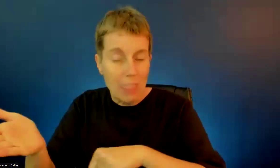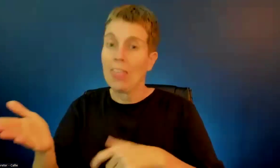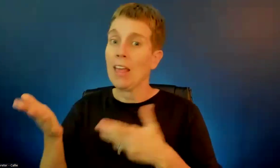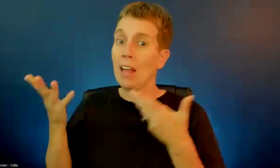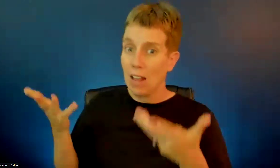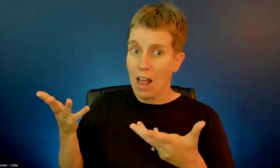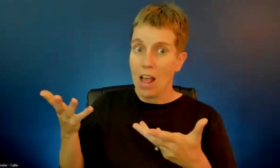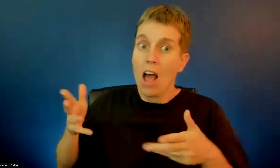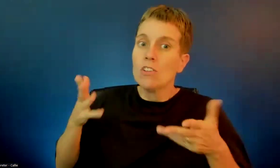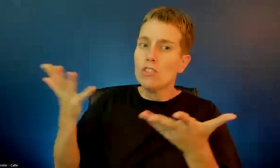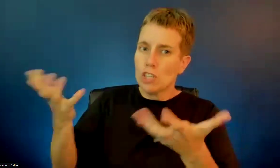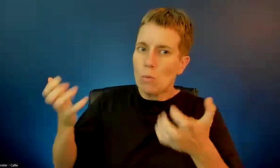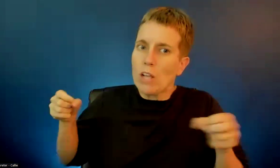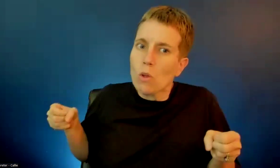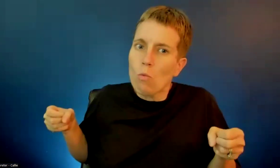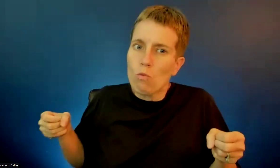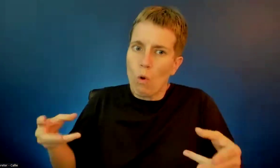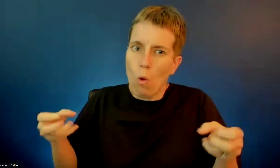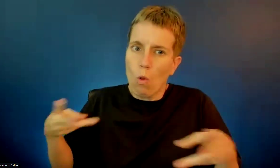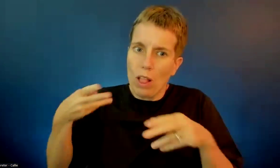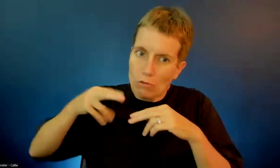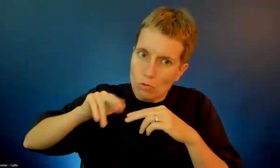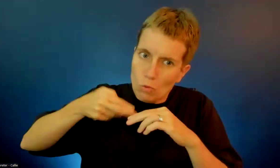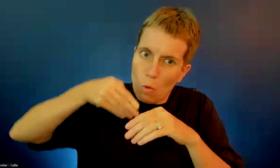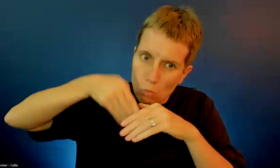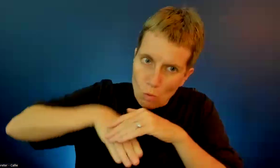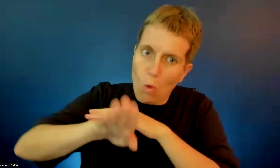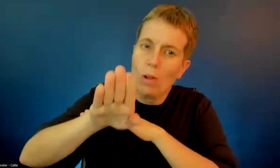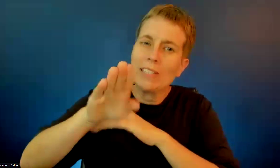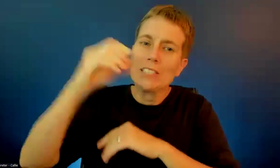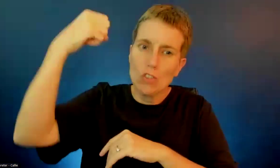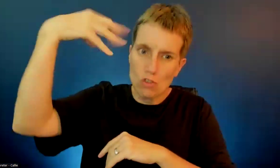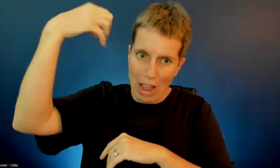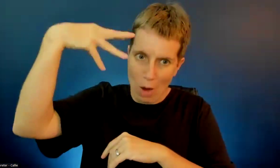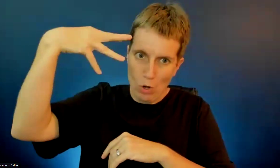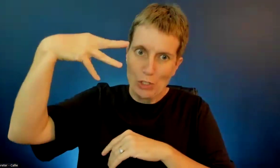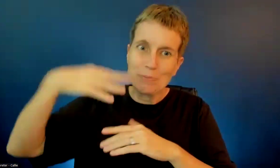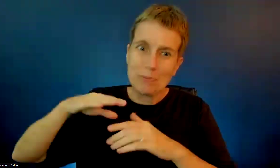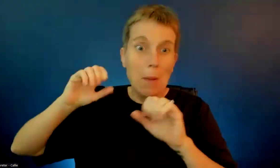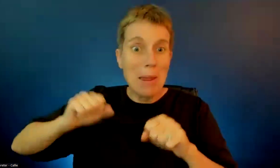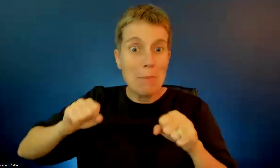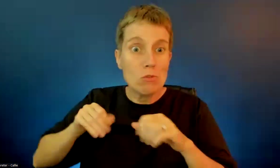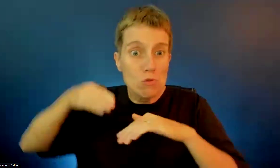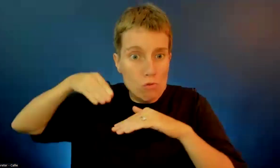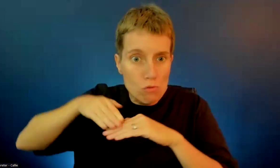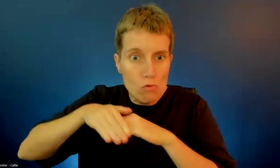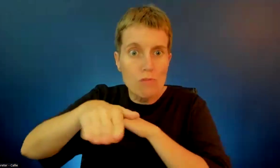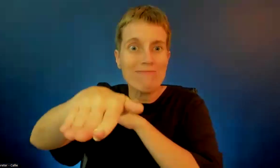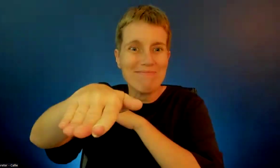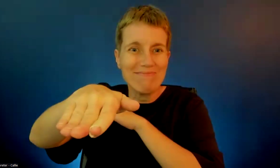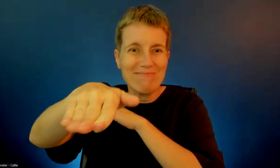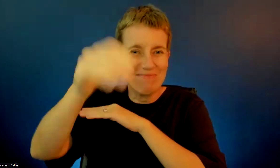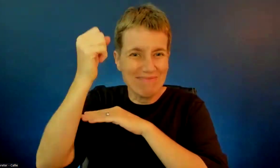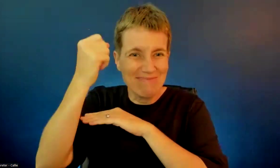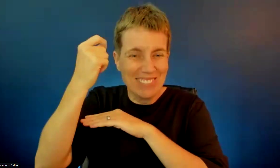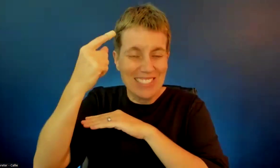they? But that is not required. It is not required under any circumstance. But she was so nice